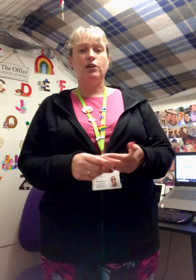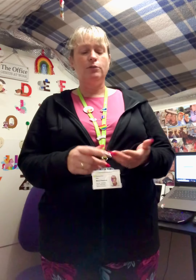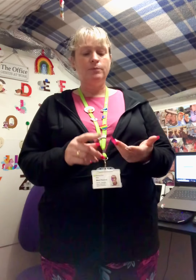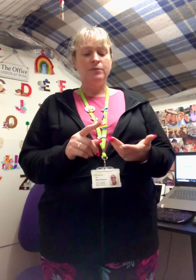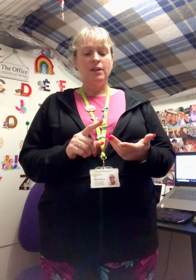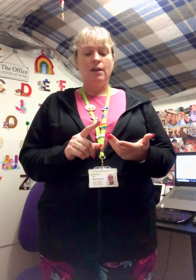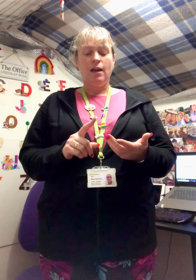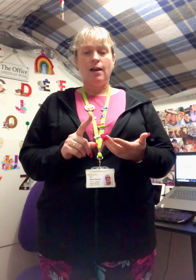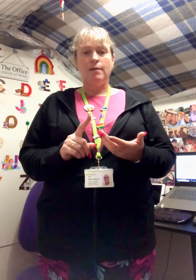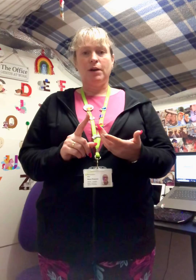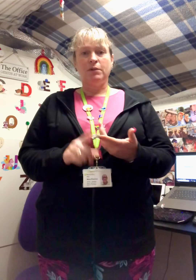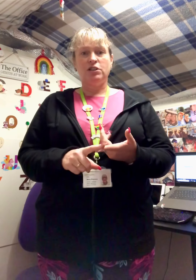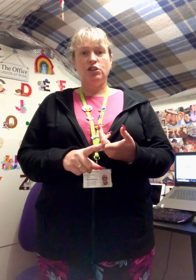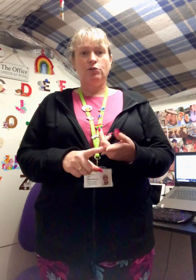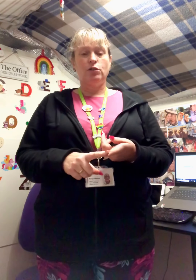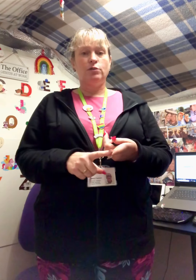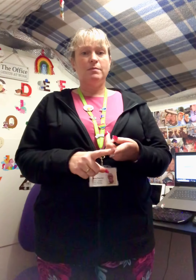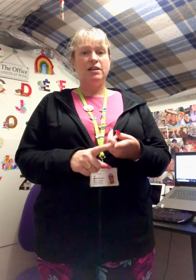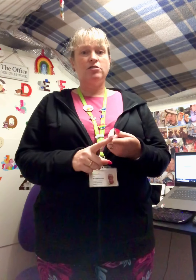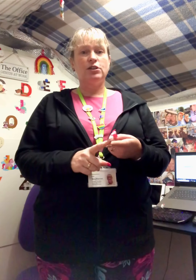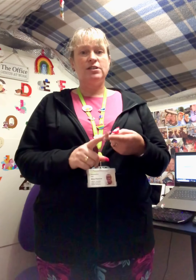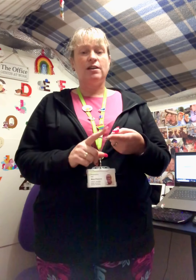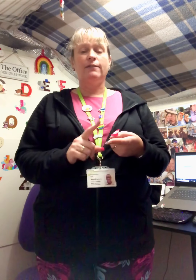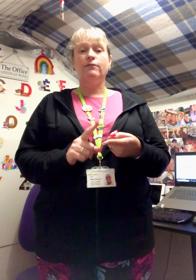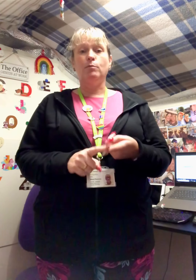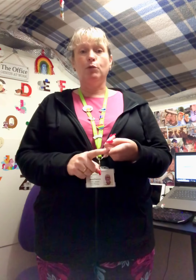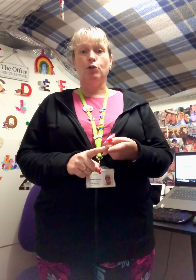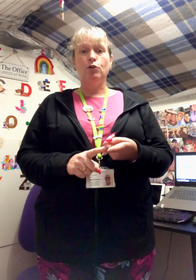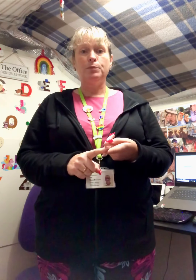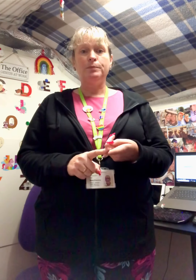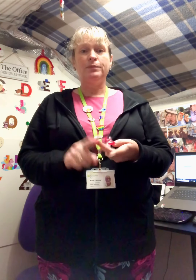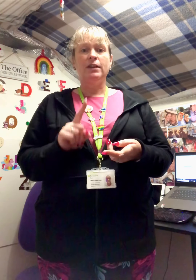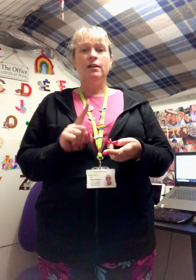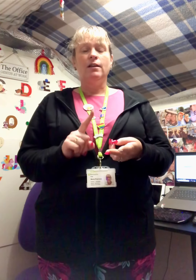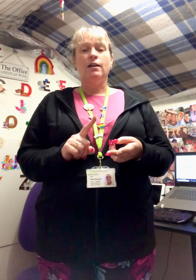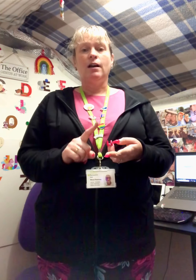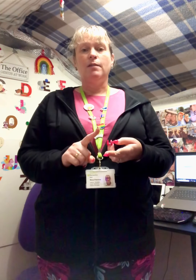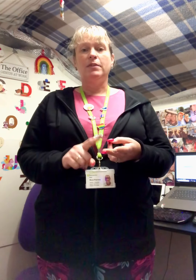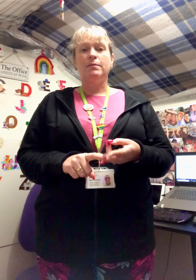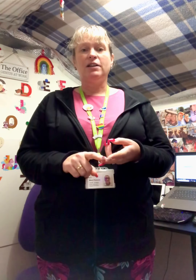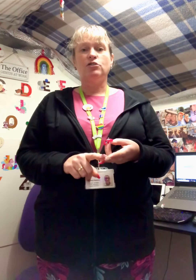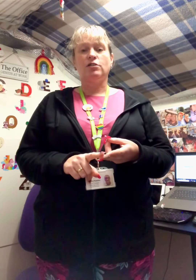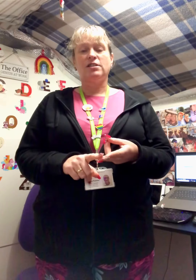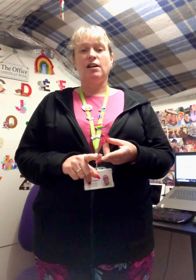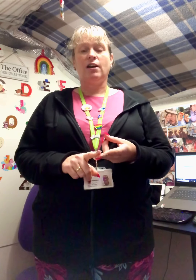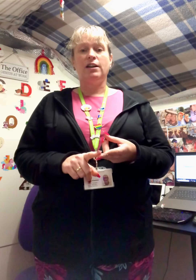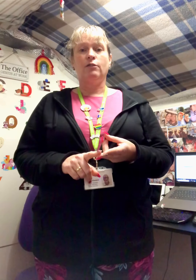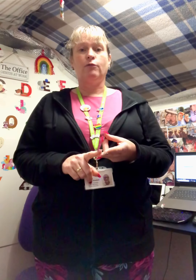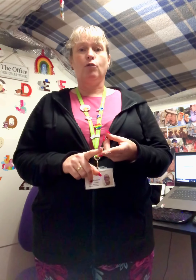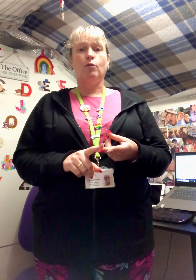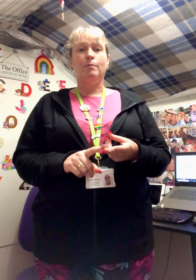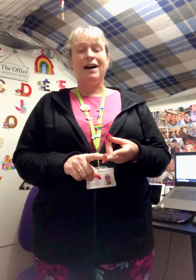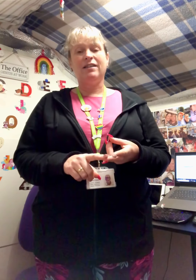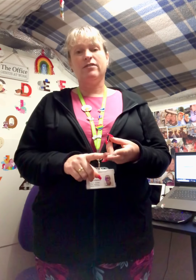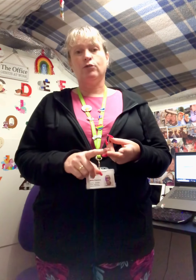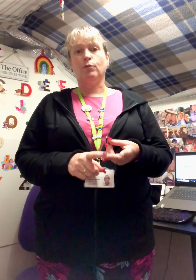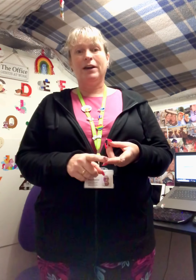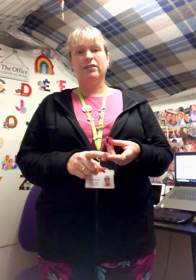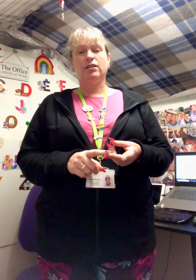I'm going to show you the Makaton sign for more the Makaton sign for bath or bath time